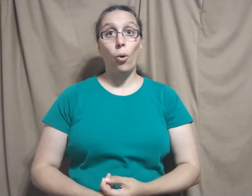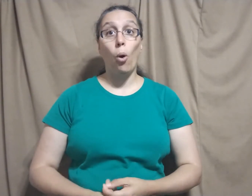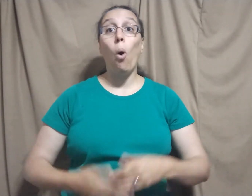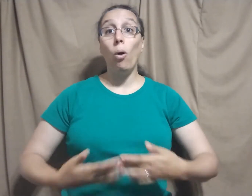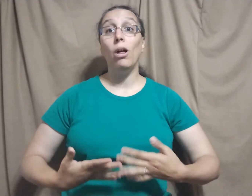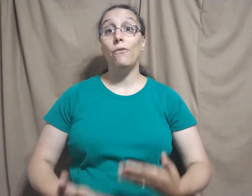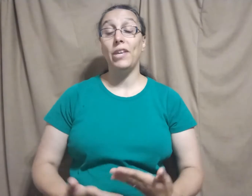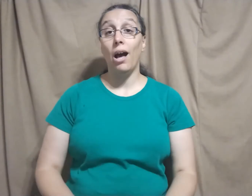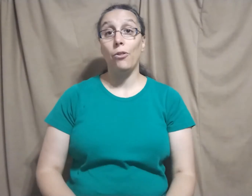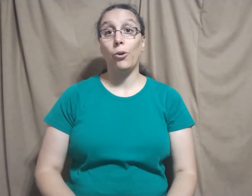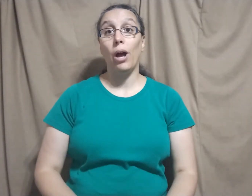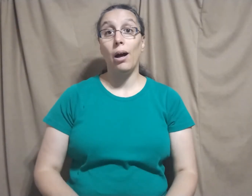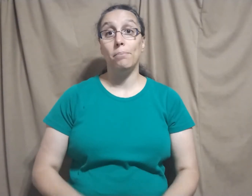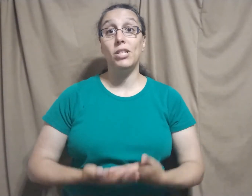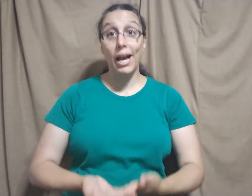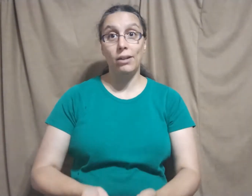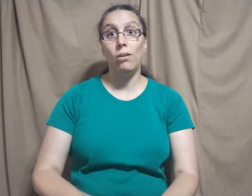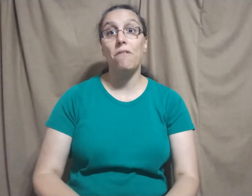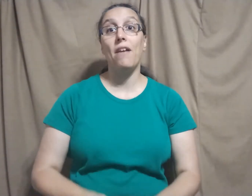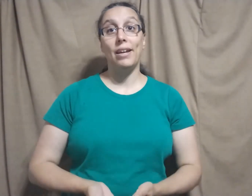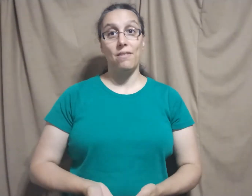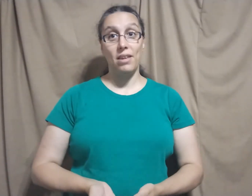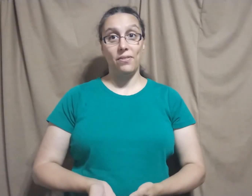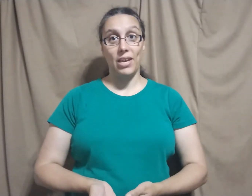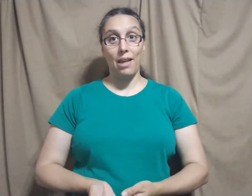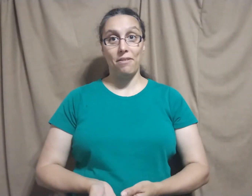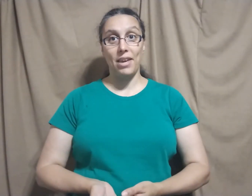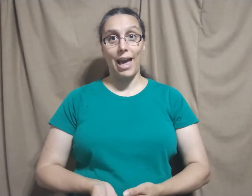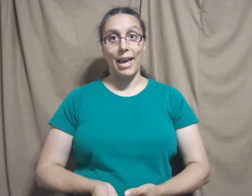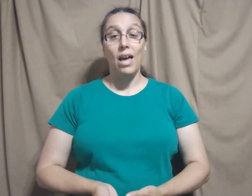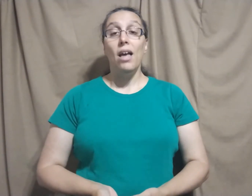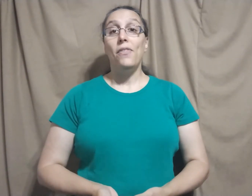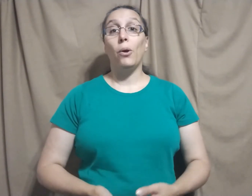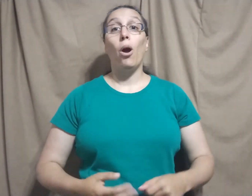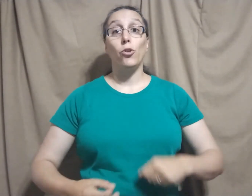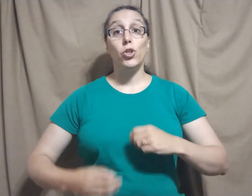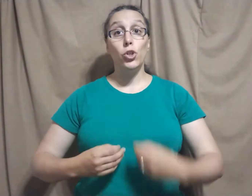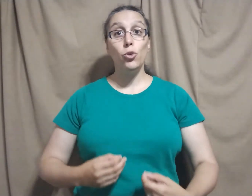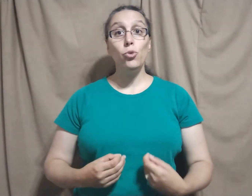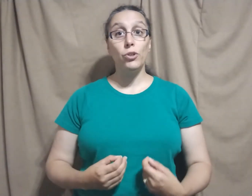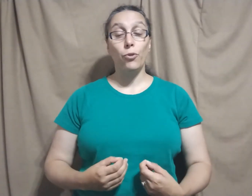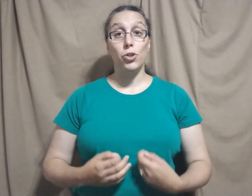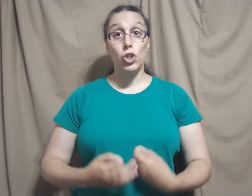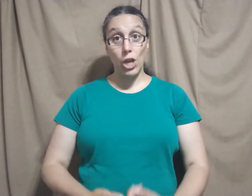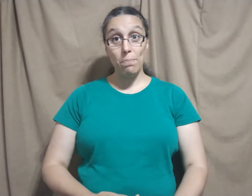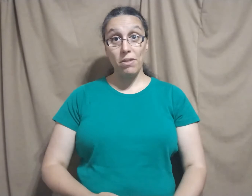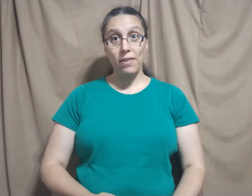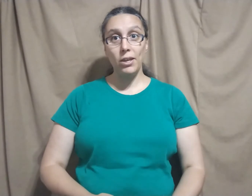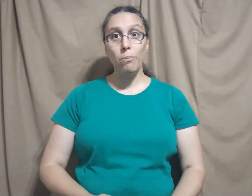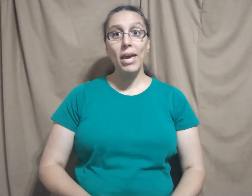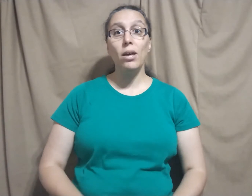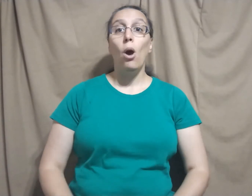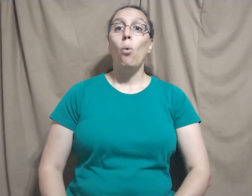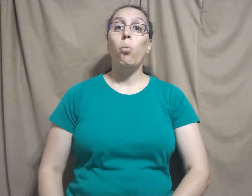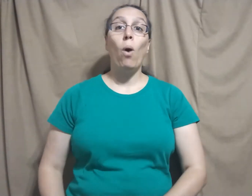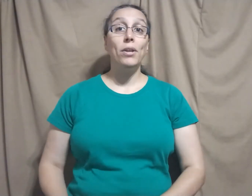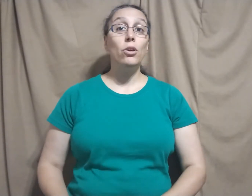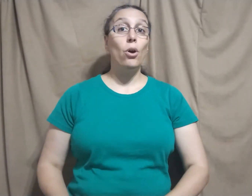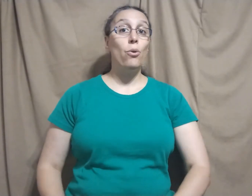all of the other title signs in the SCA. There are two different shapes that you make. One goes